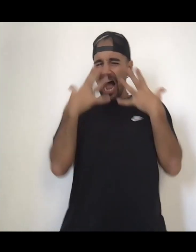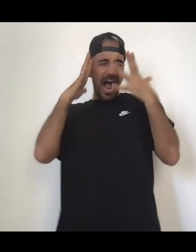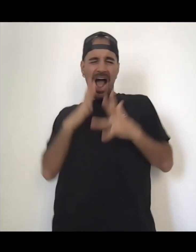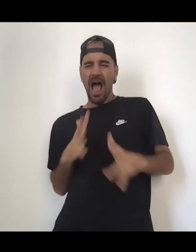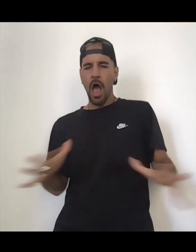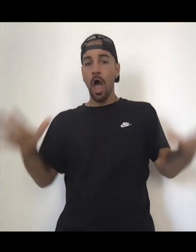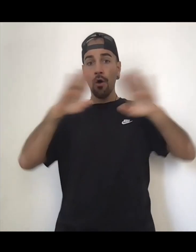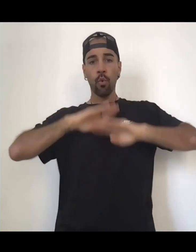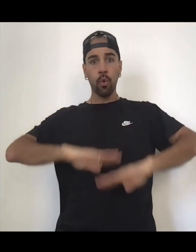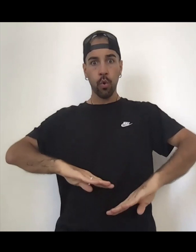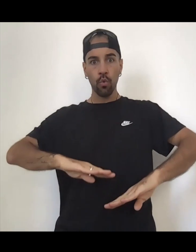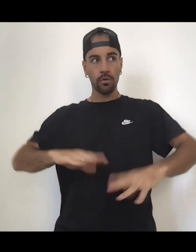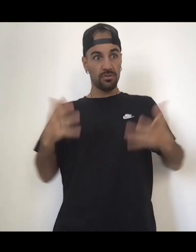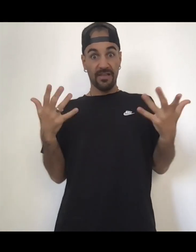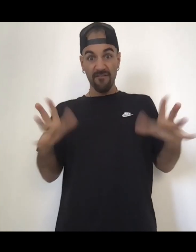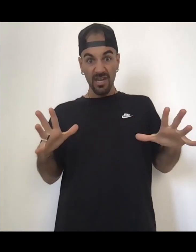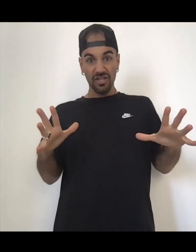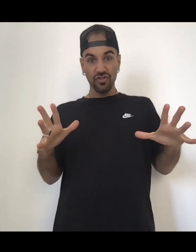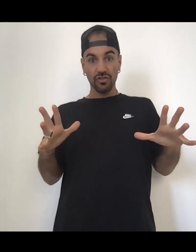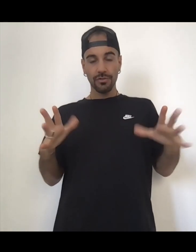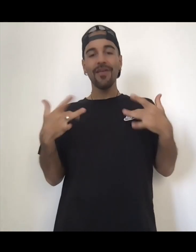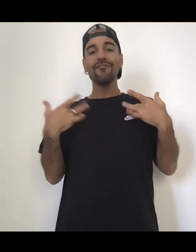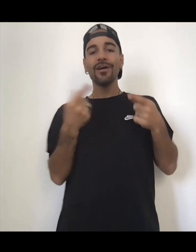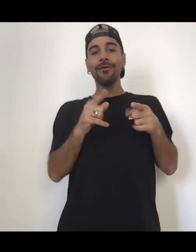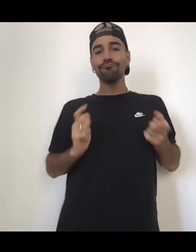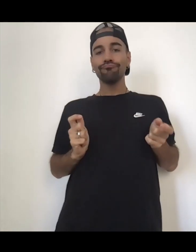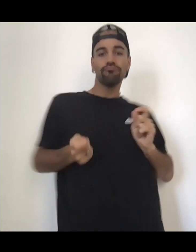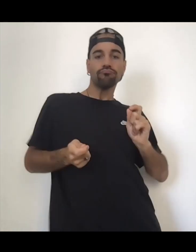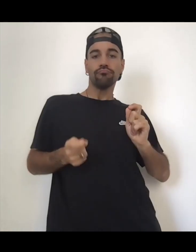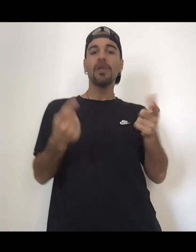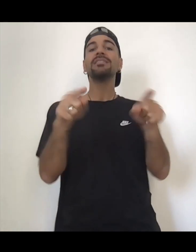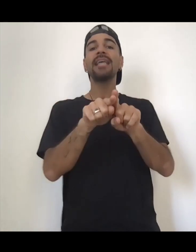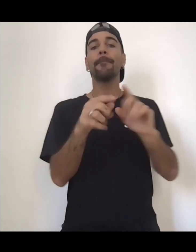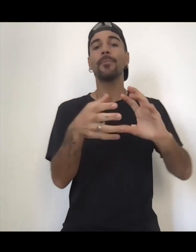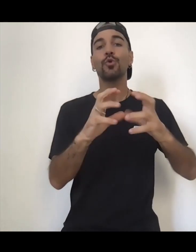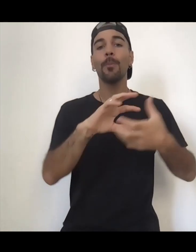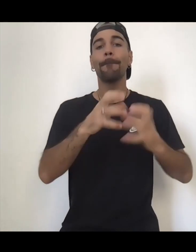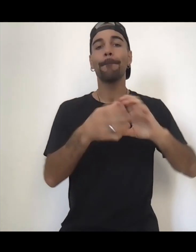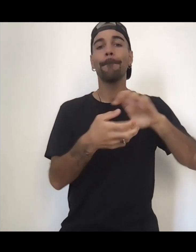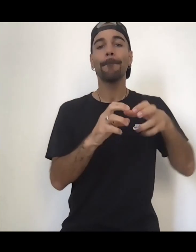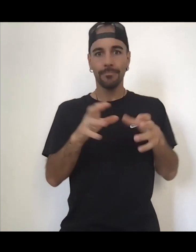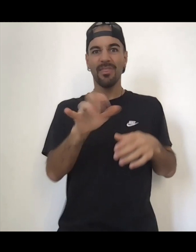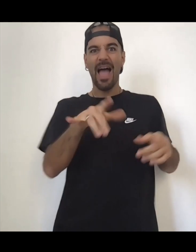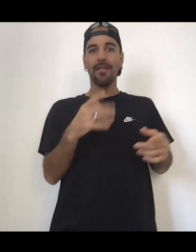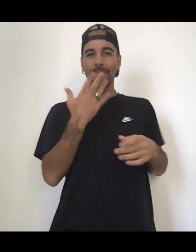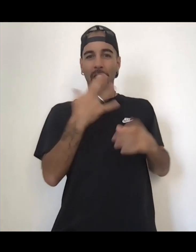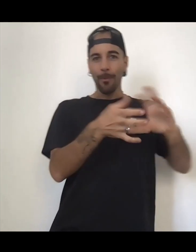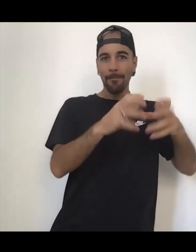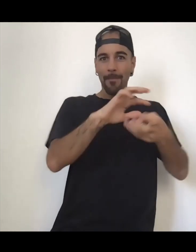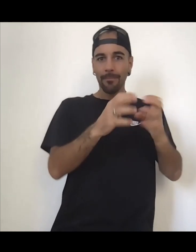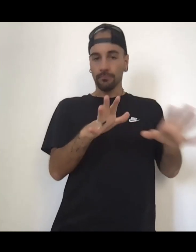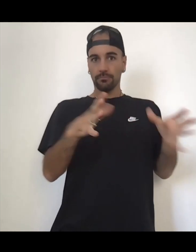potentially potentially a release or a conscious shift. I'm not sure if you can like,